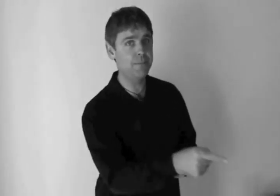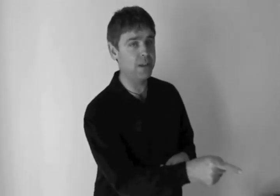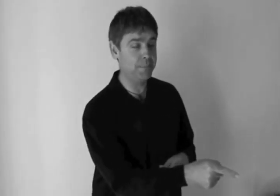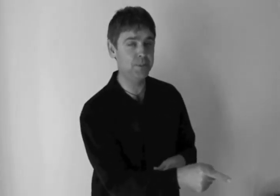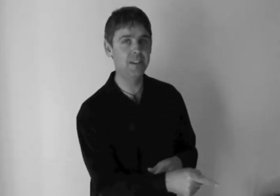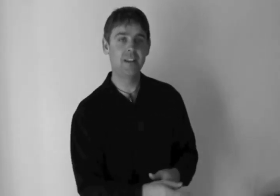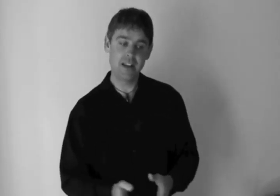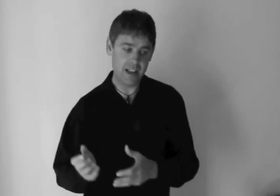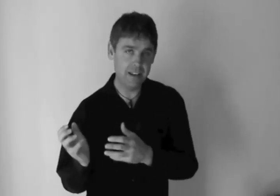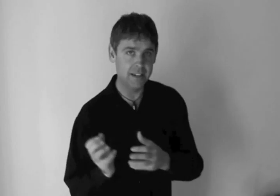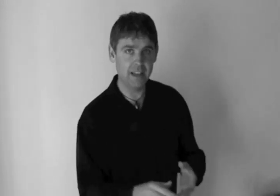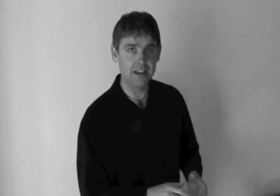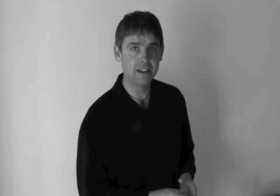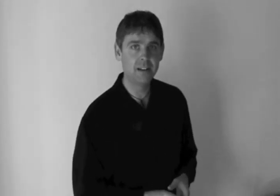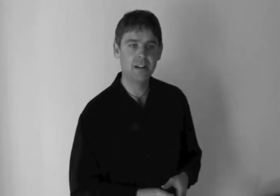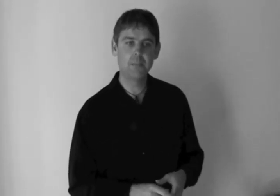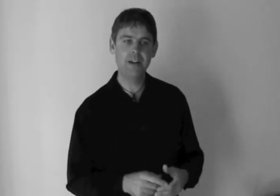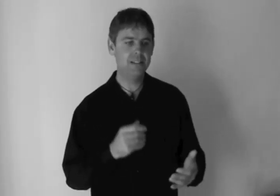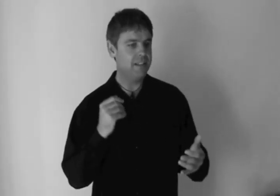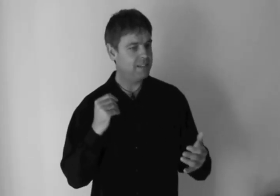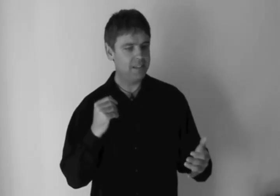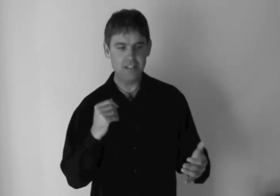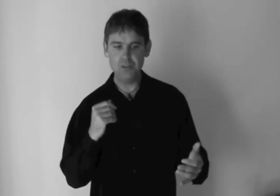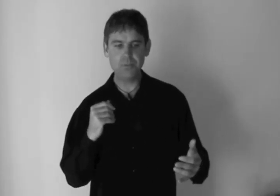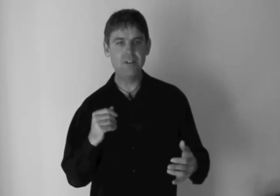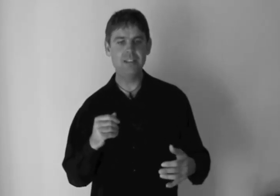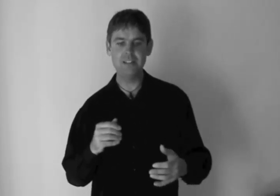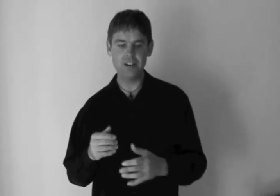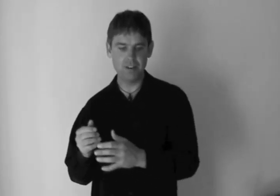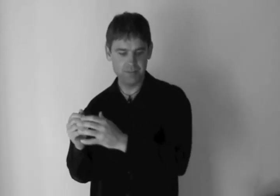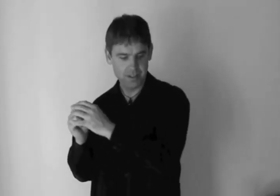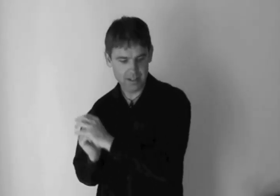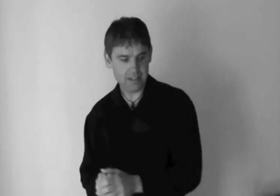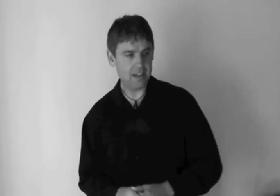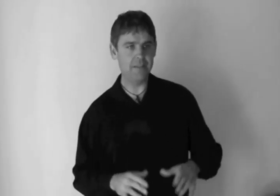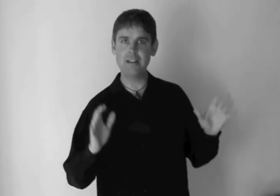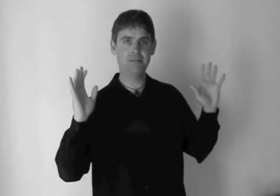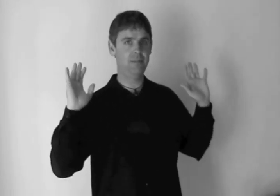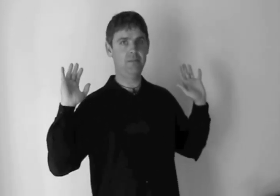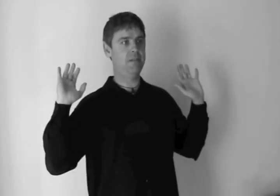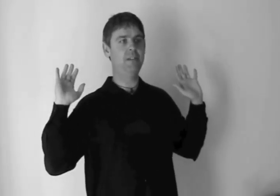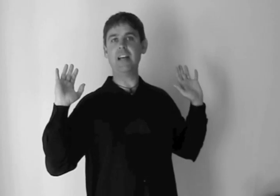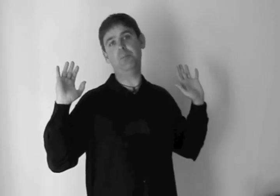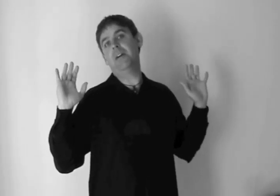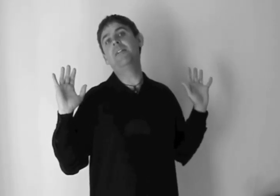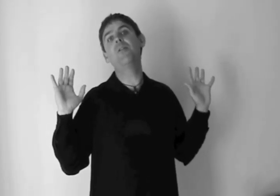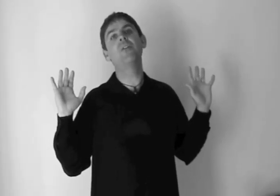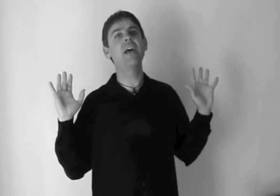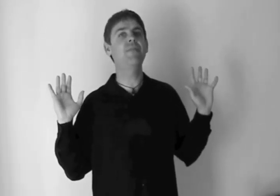up to it and hit it again. But it's a continual process of hit and then detachment. I no longer have